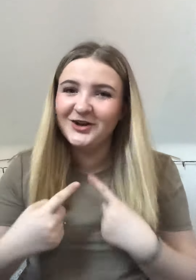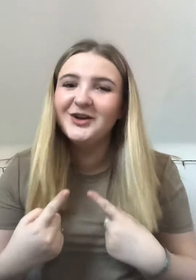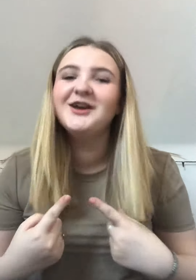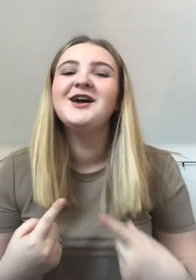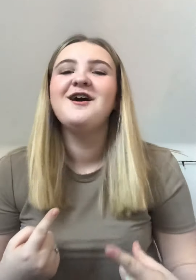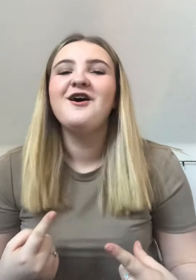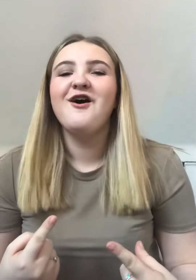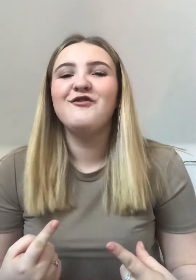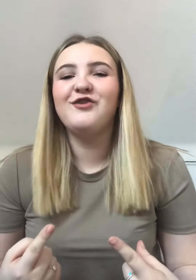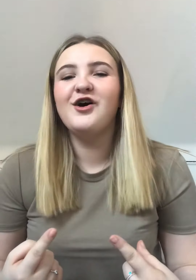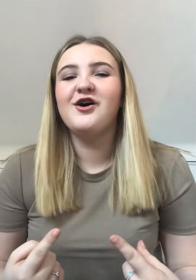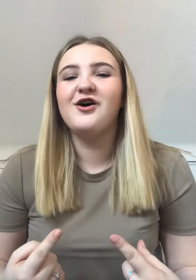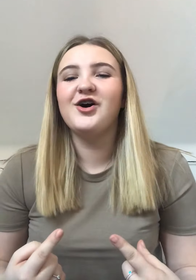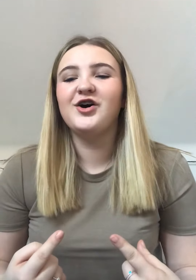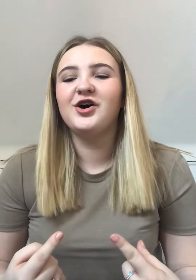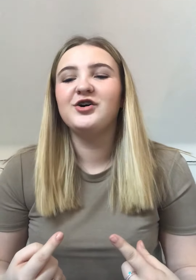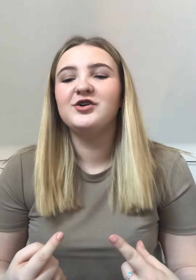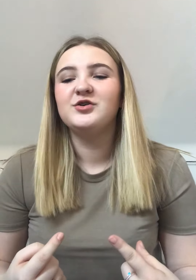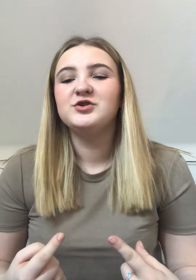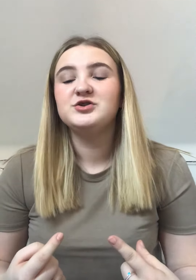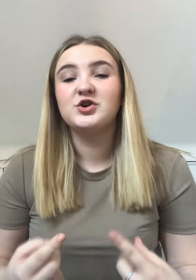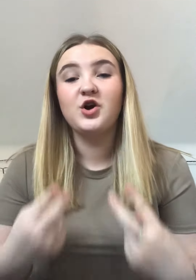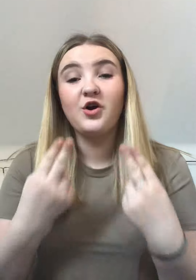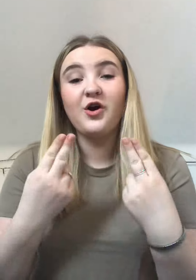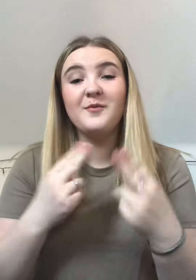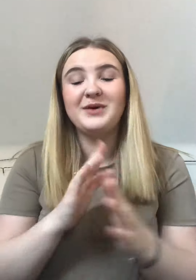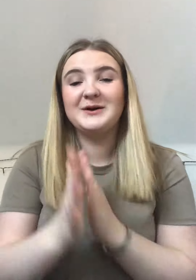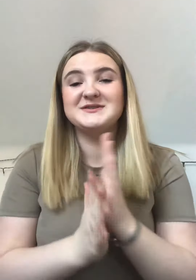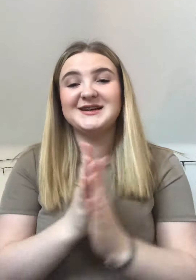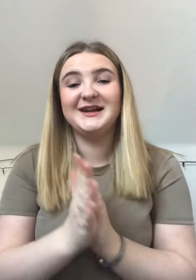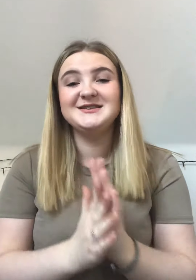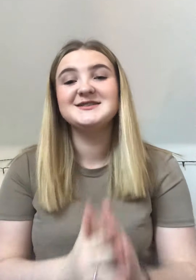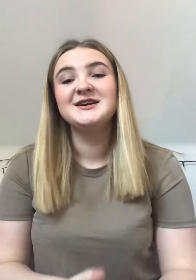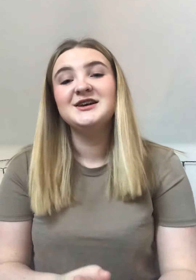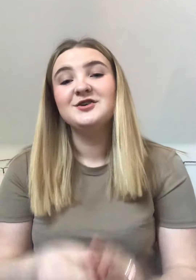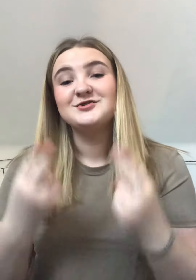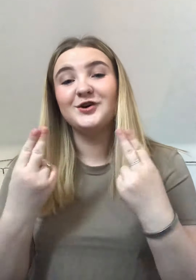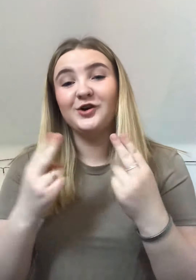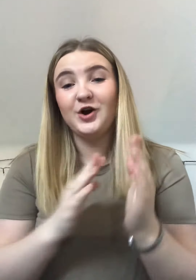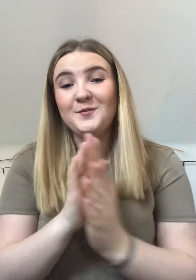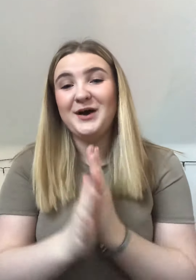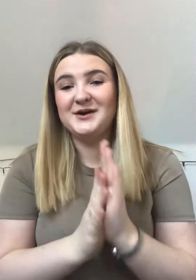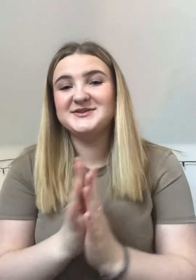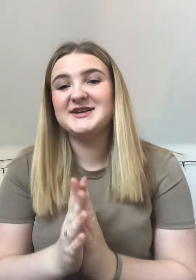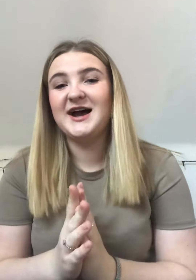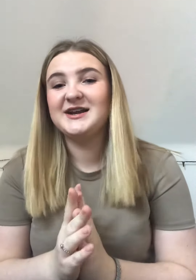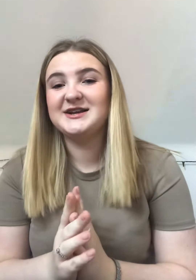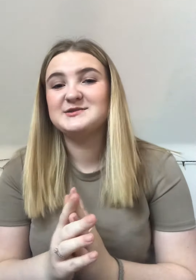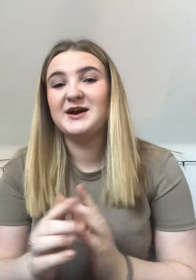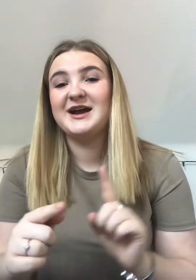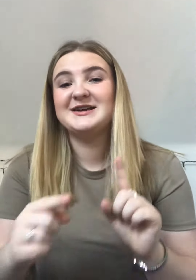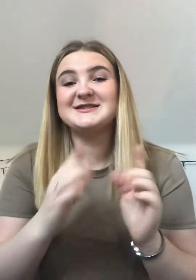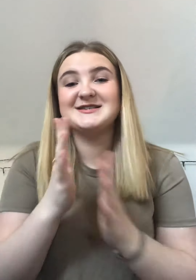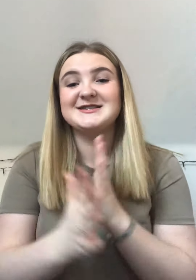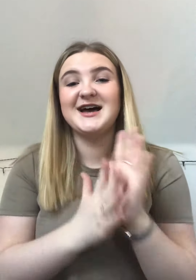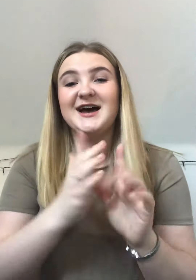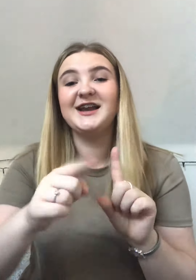for compound signs so a compound sign is where it's a sign